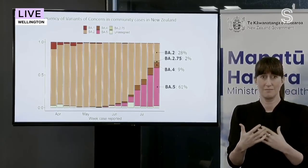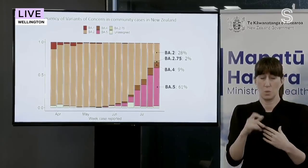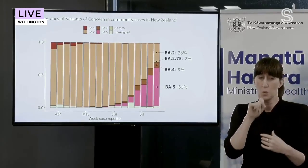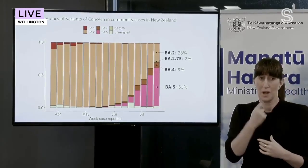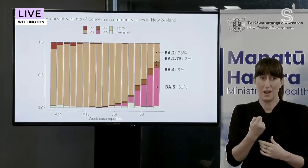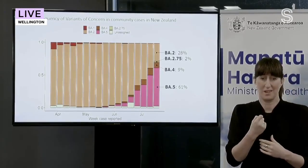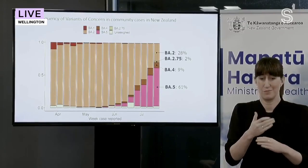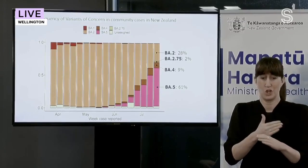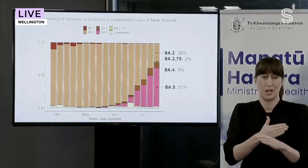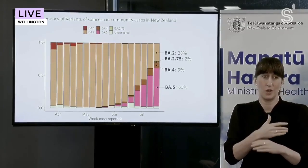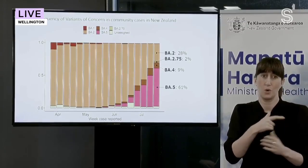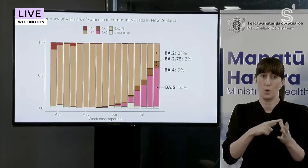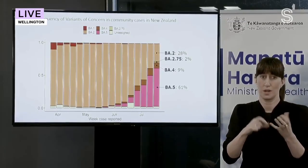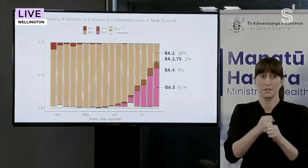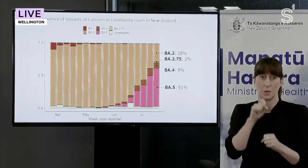early August.